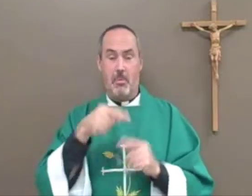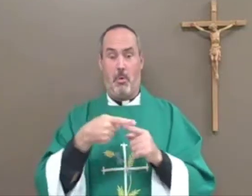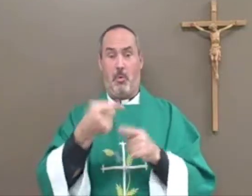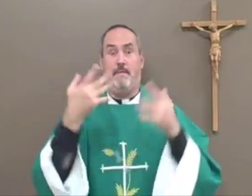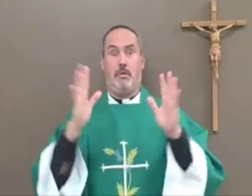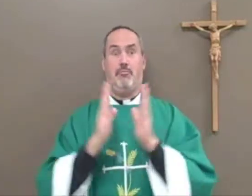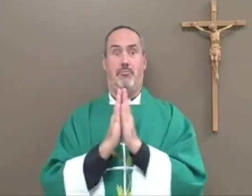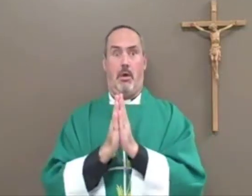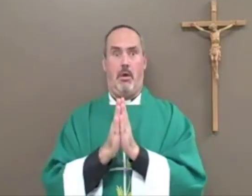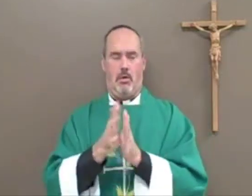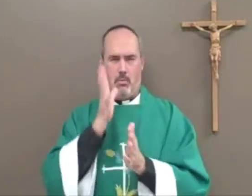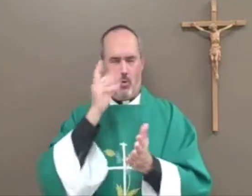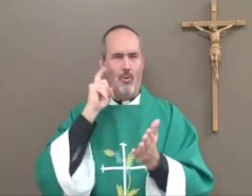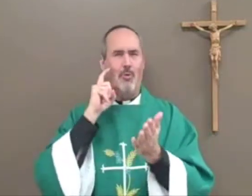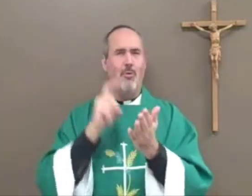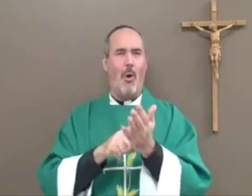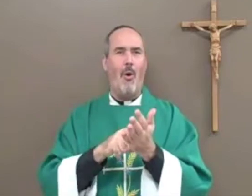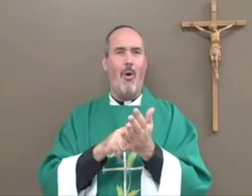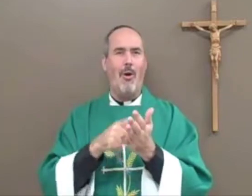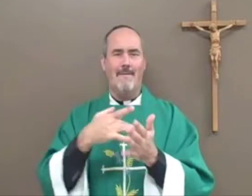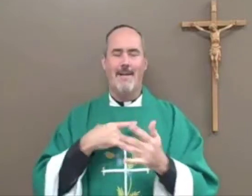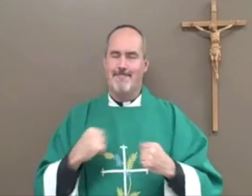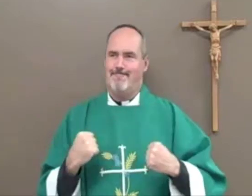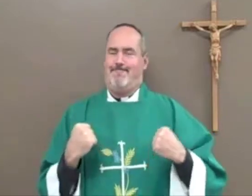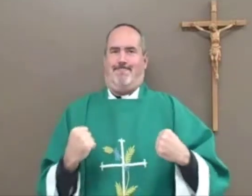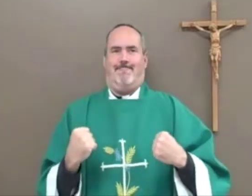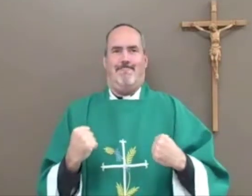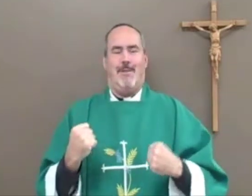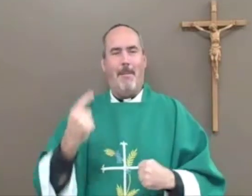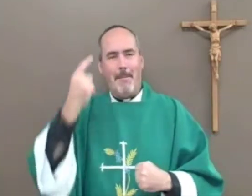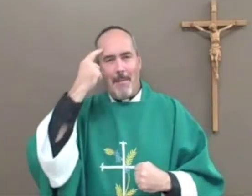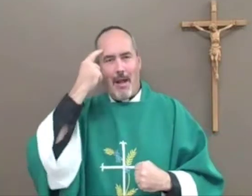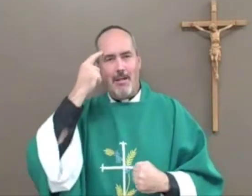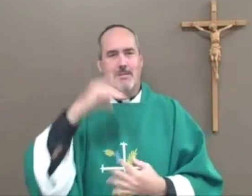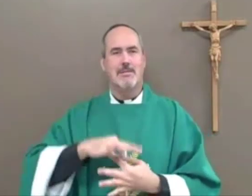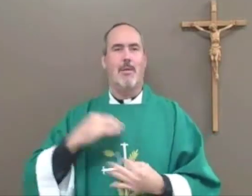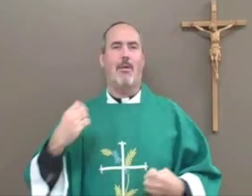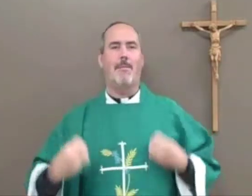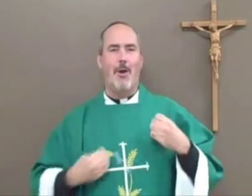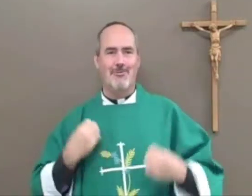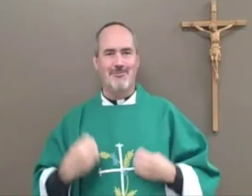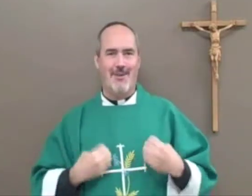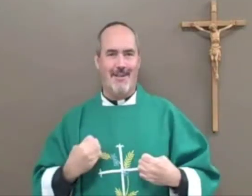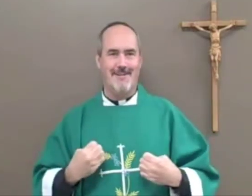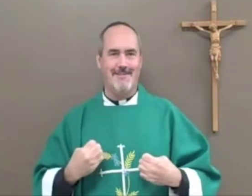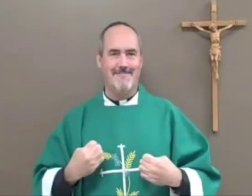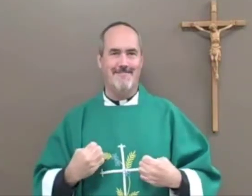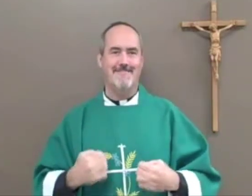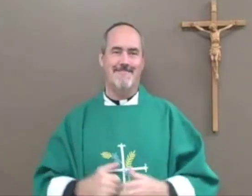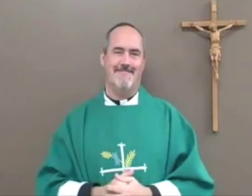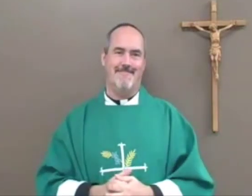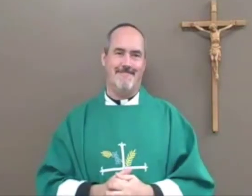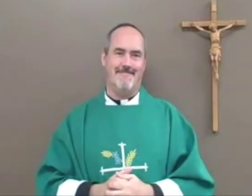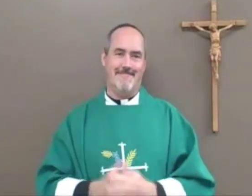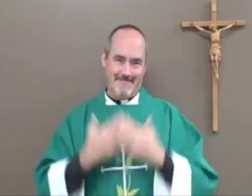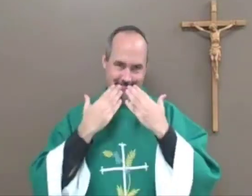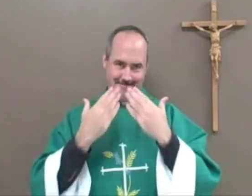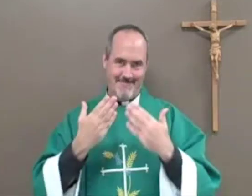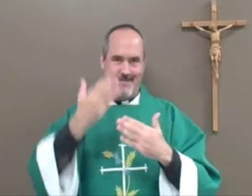And when you finish that 20 minutes of prayer, you will notice that your mind, body, emotions, and spirits are all recharged.